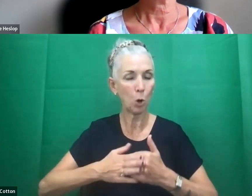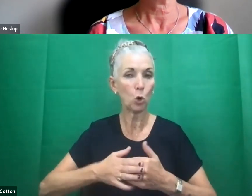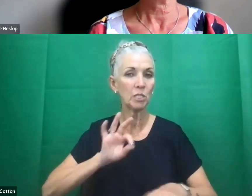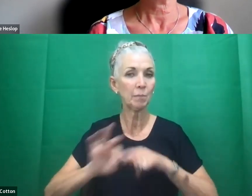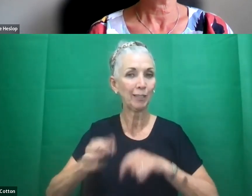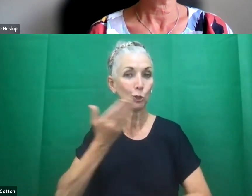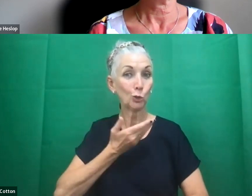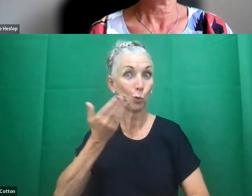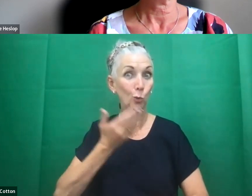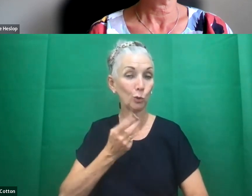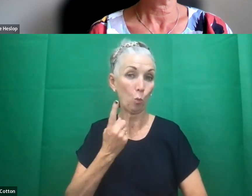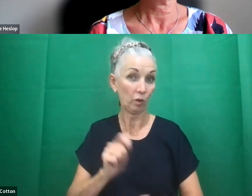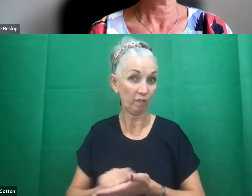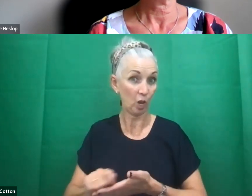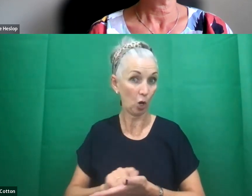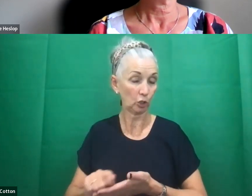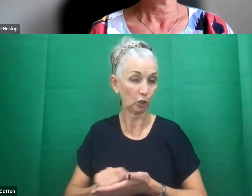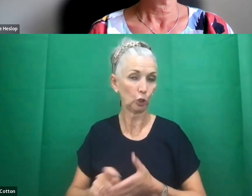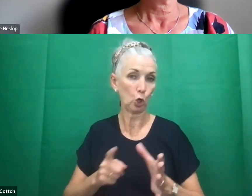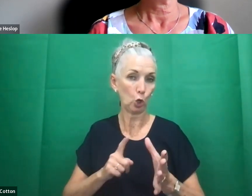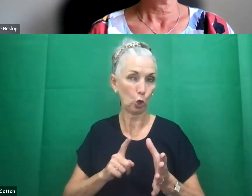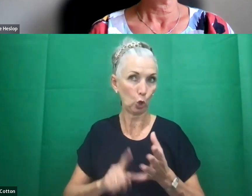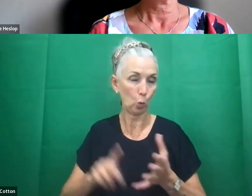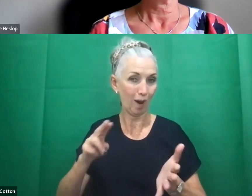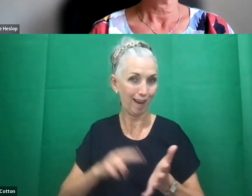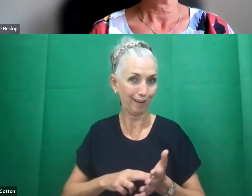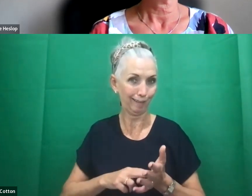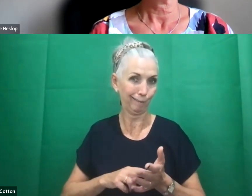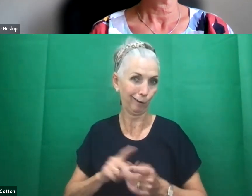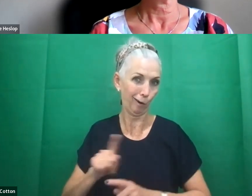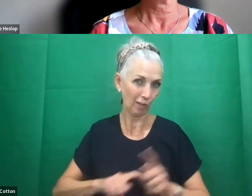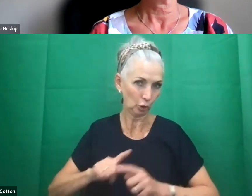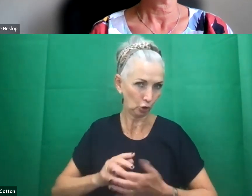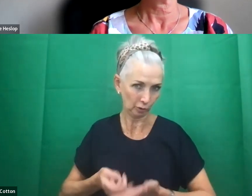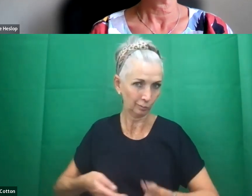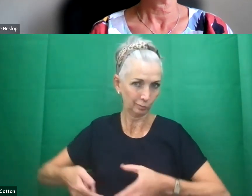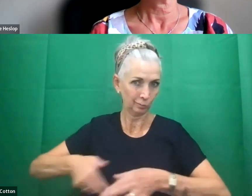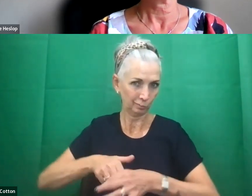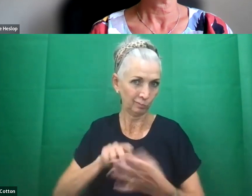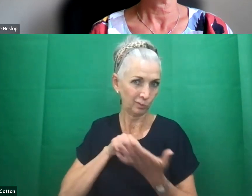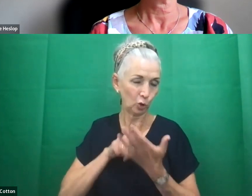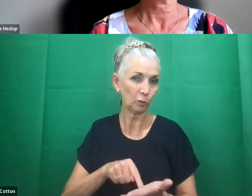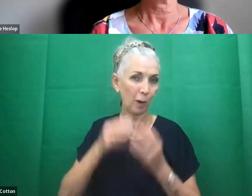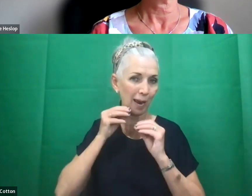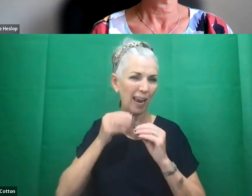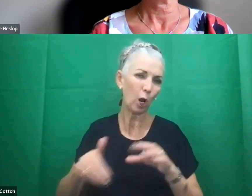didn't sign up to in the UN Convention was the one on inclusive education. So we have real concerns that